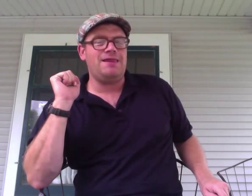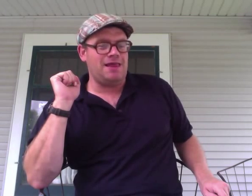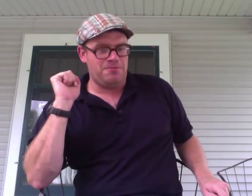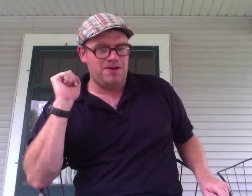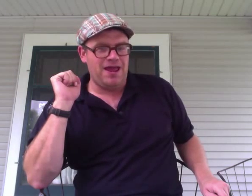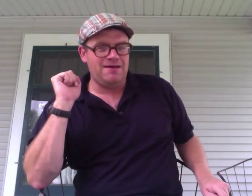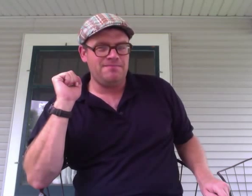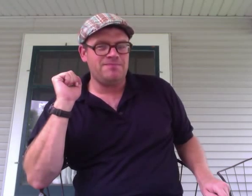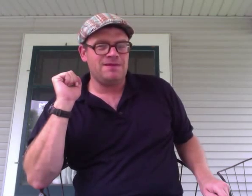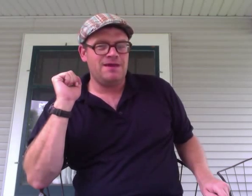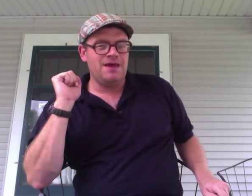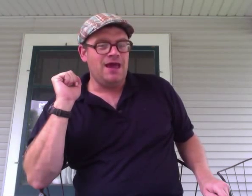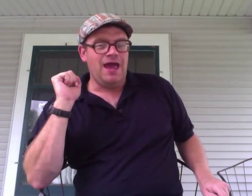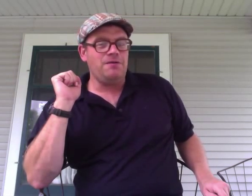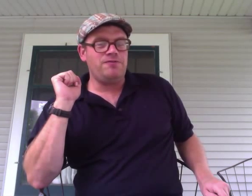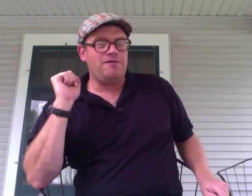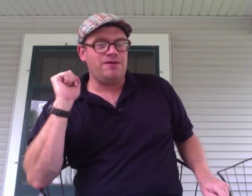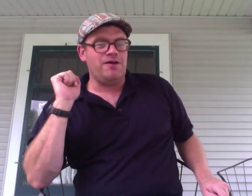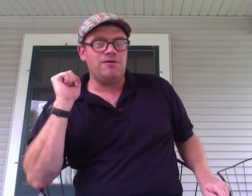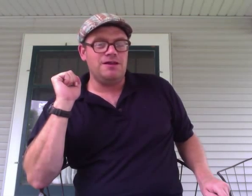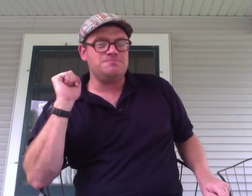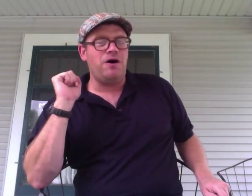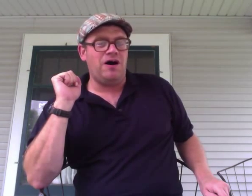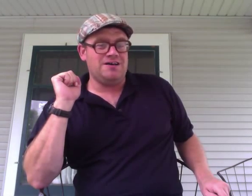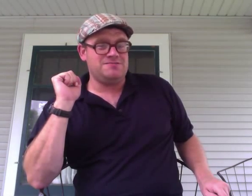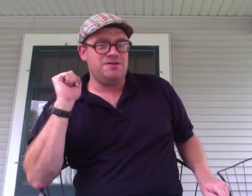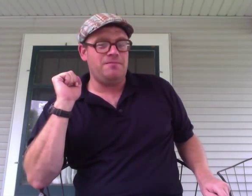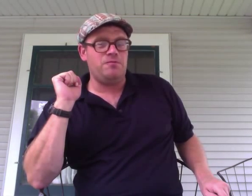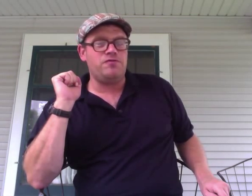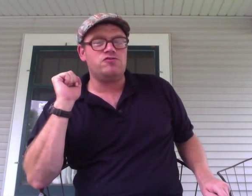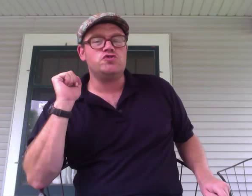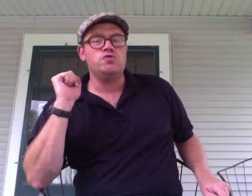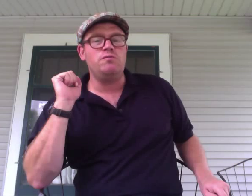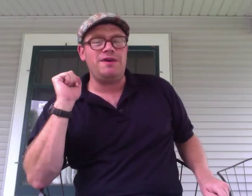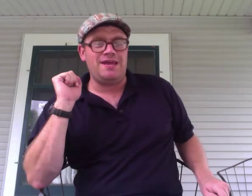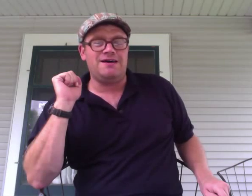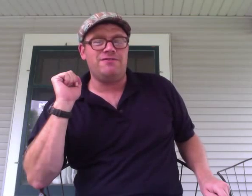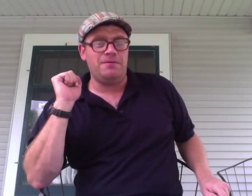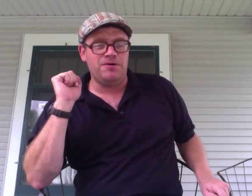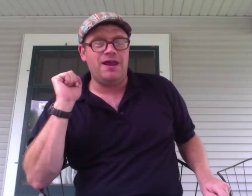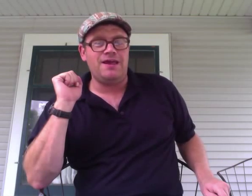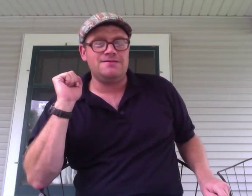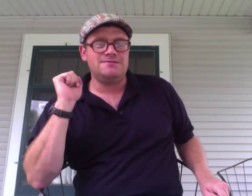Labor Day. And with every year, let's pause and remember what the true meaning of Labor Day is.